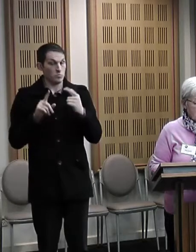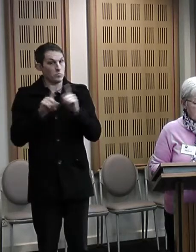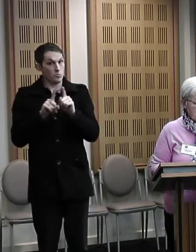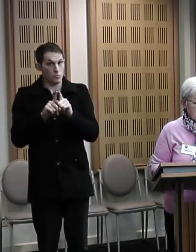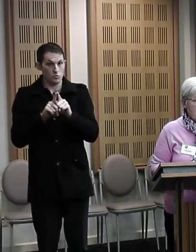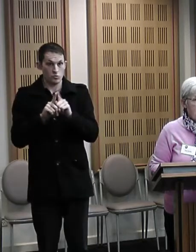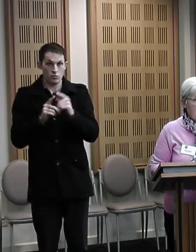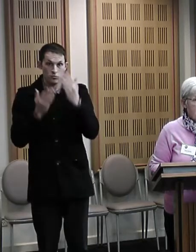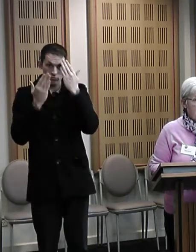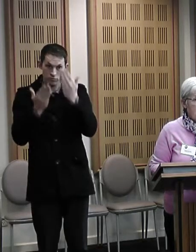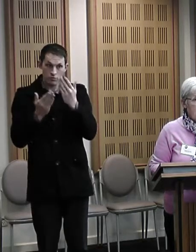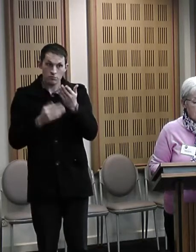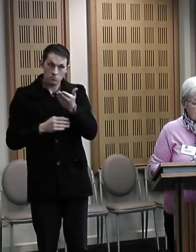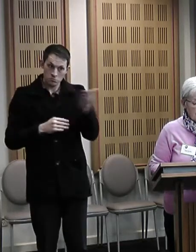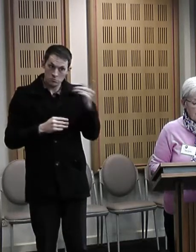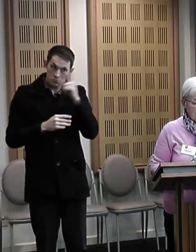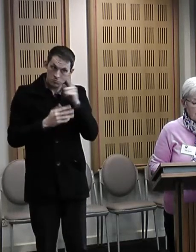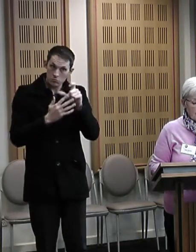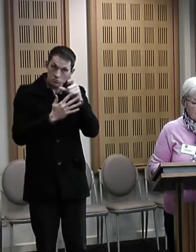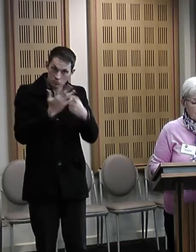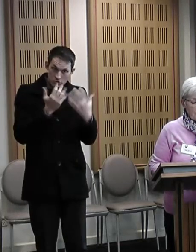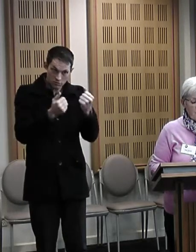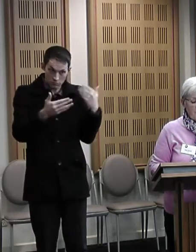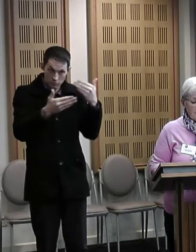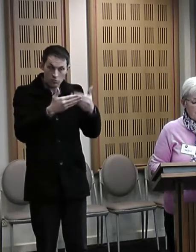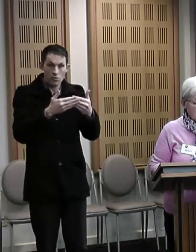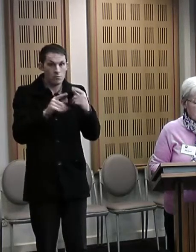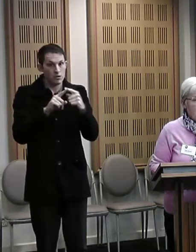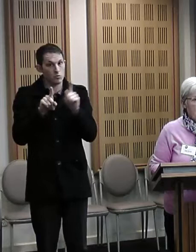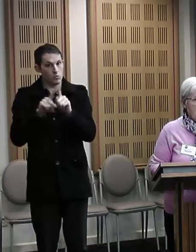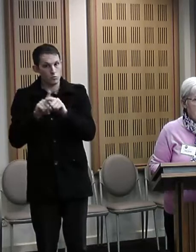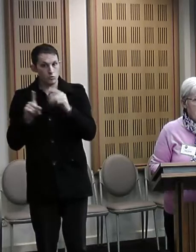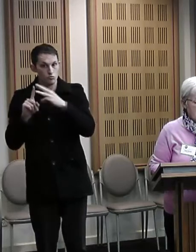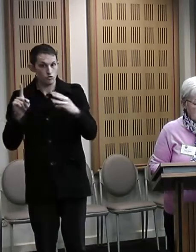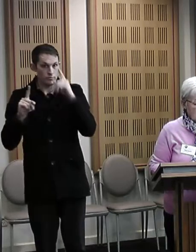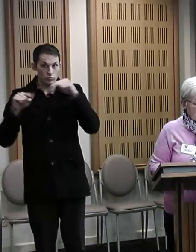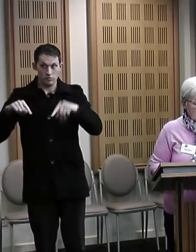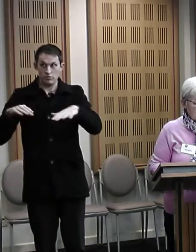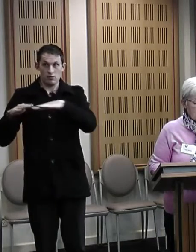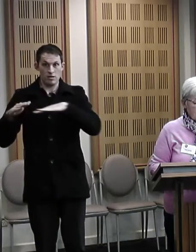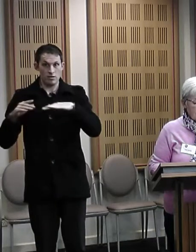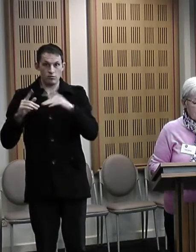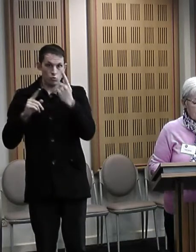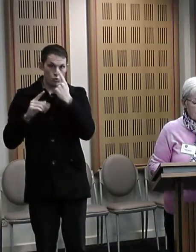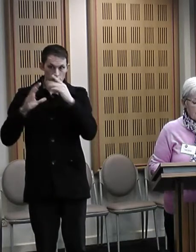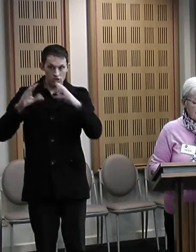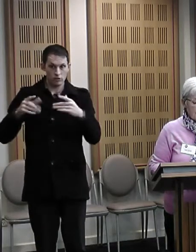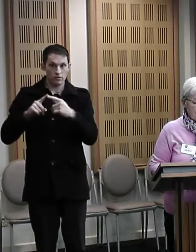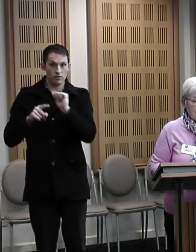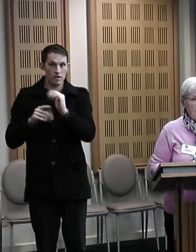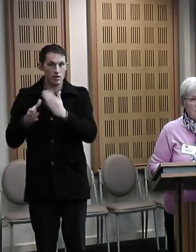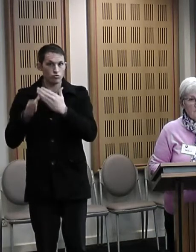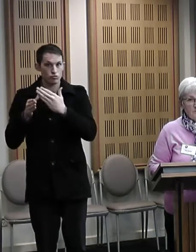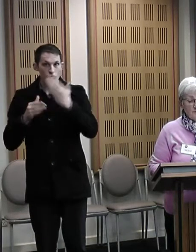the Traditional Owners of the land we are meeting on today, the Wurundjeri people of the Kulin Nation and to Aboriginal Elders